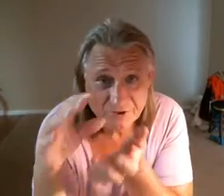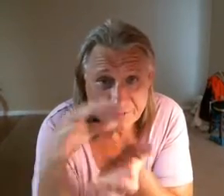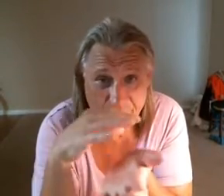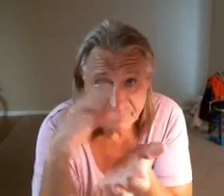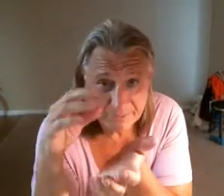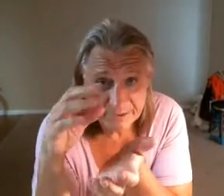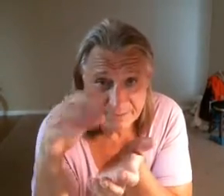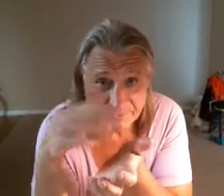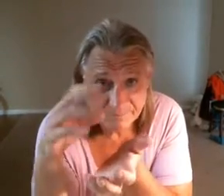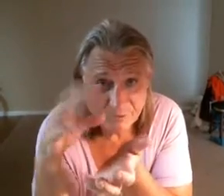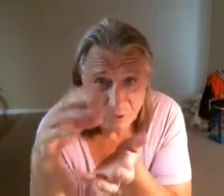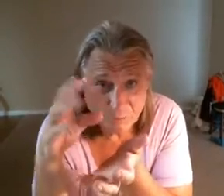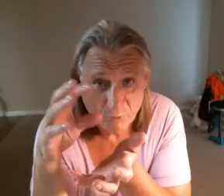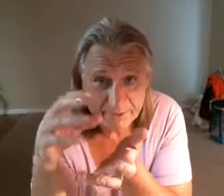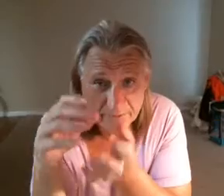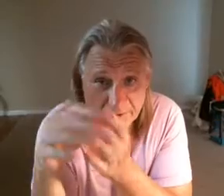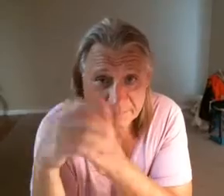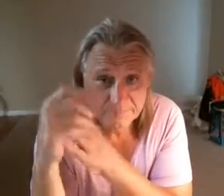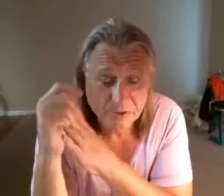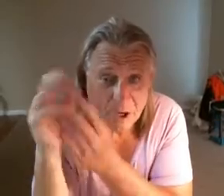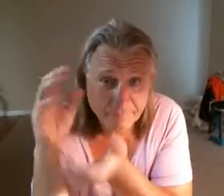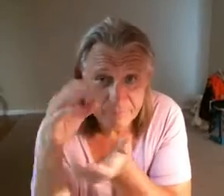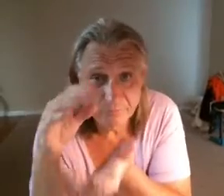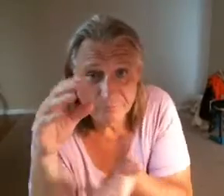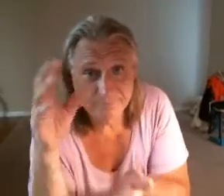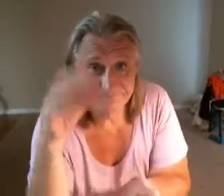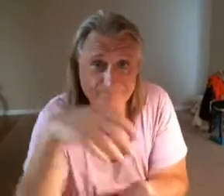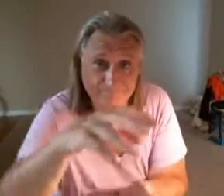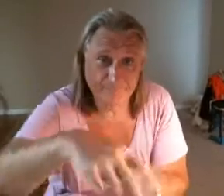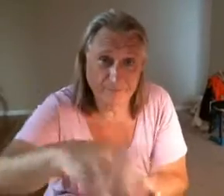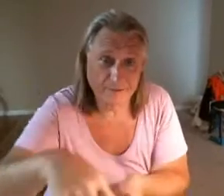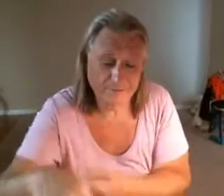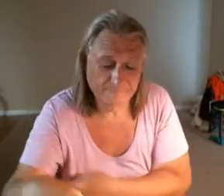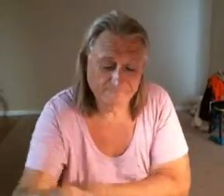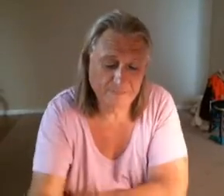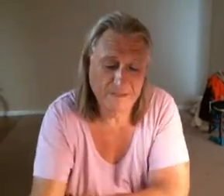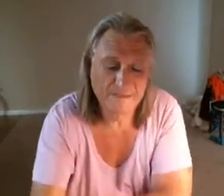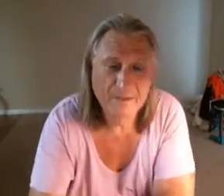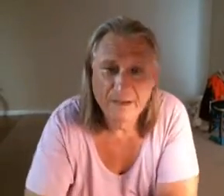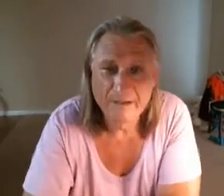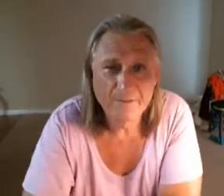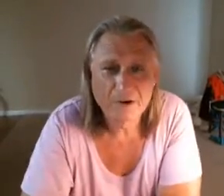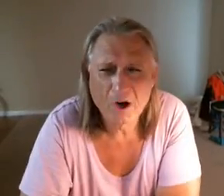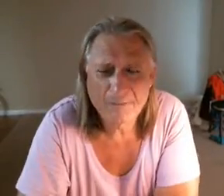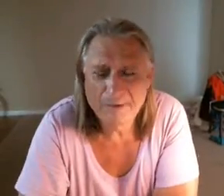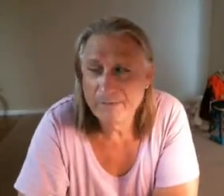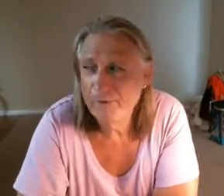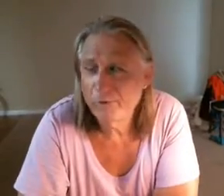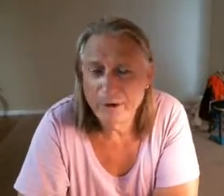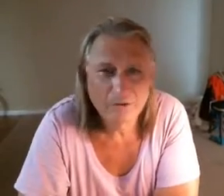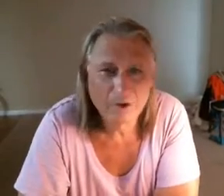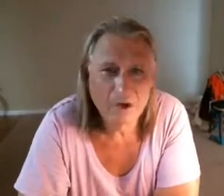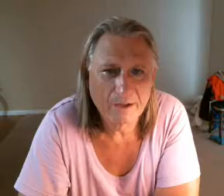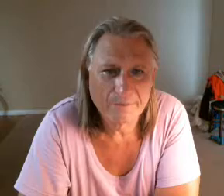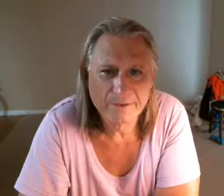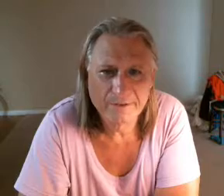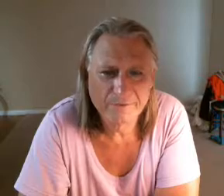just from the big you know regular coffee thing and their coffee even the regular coffee is